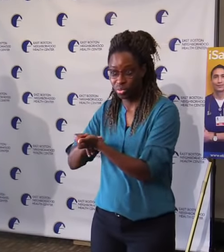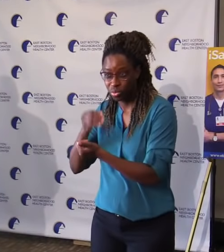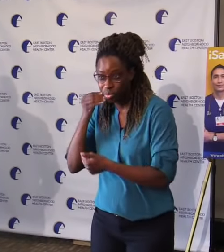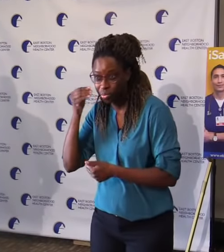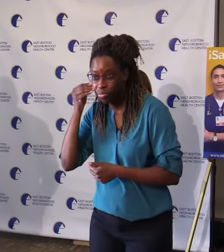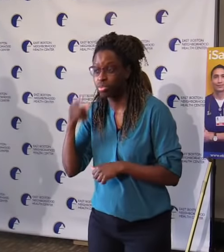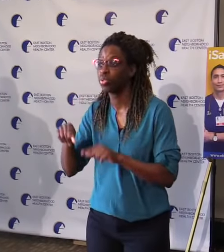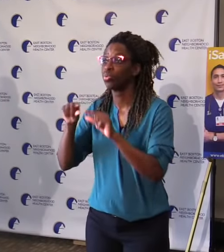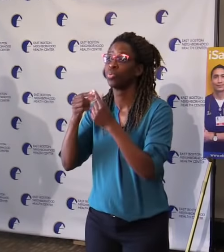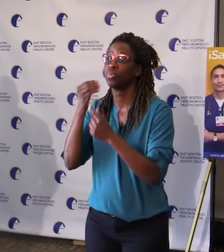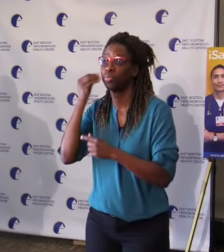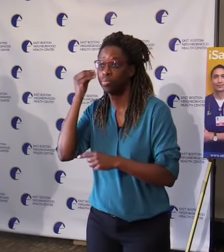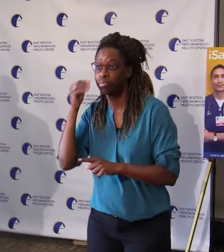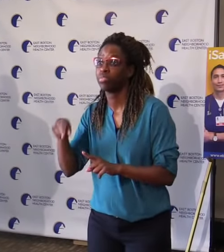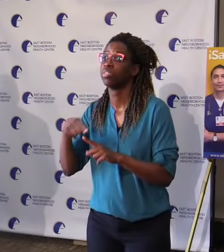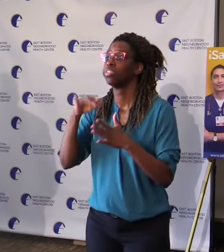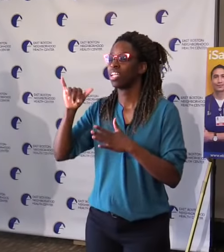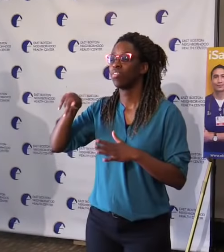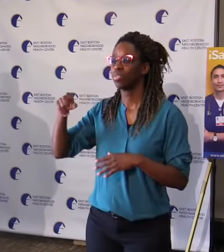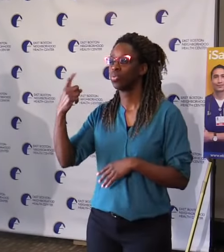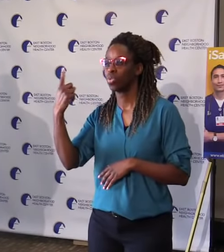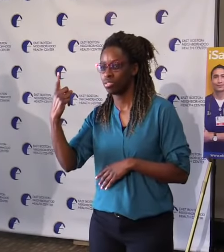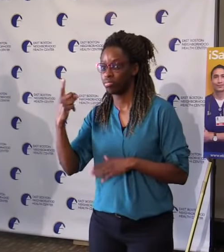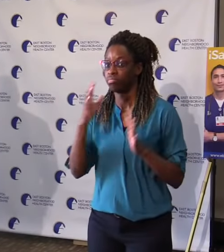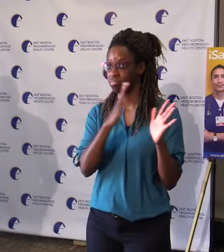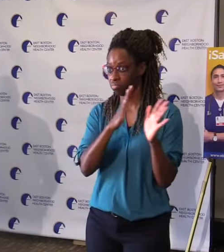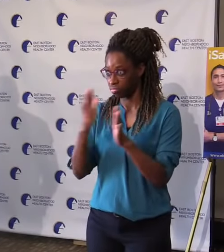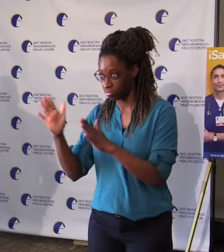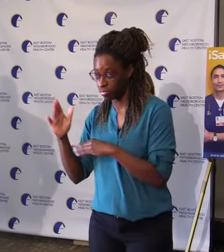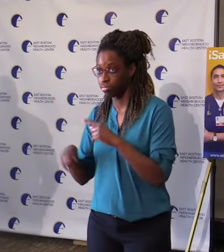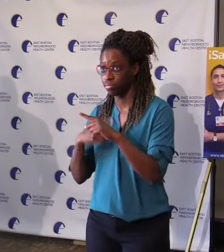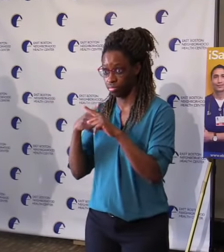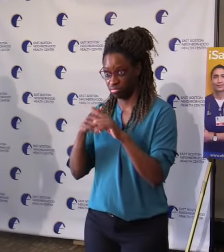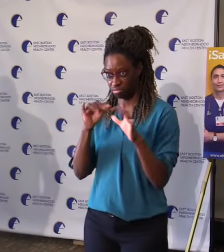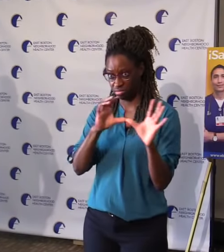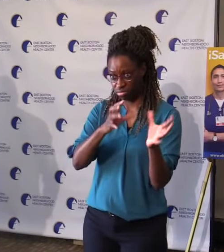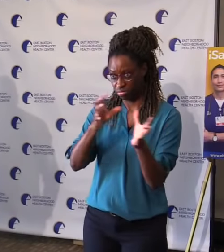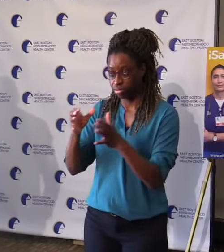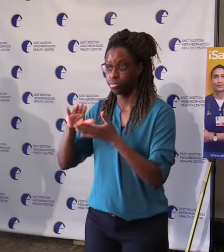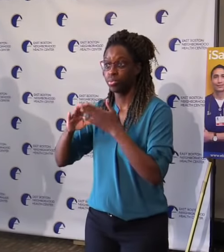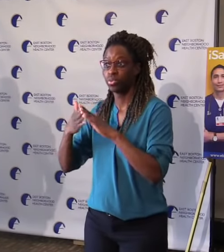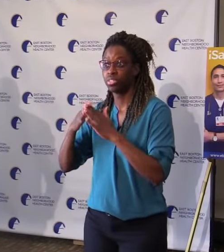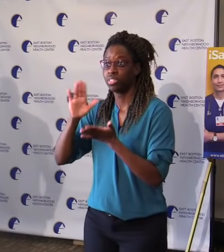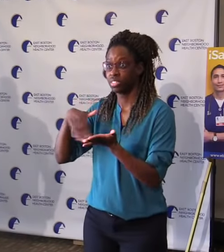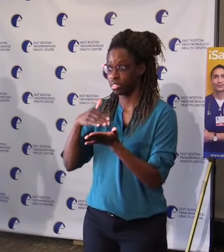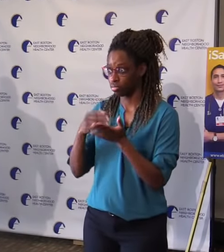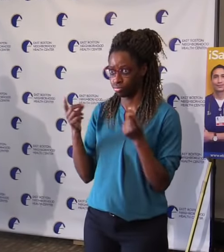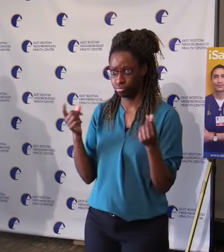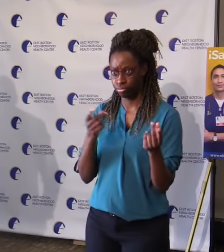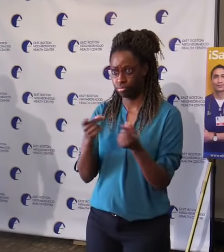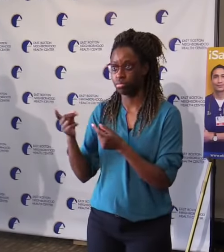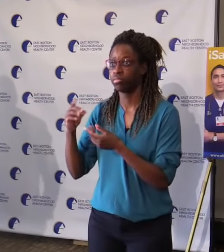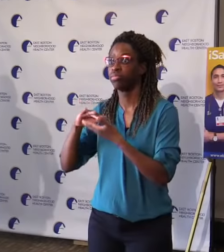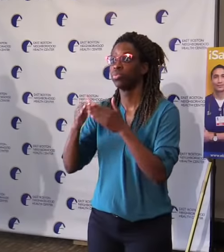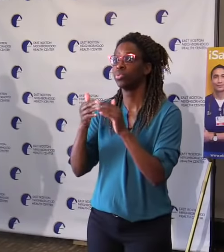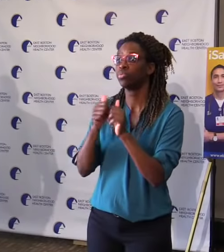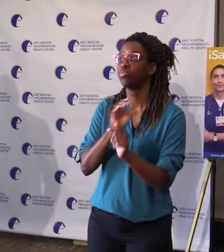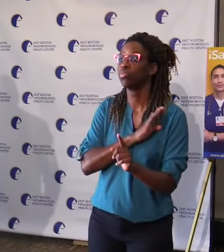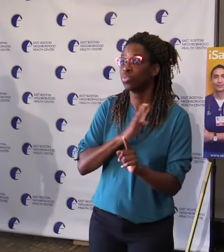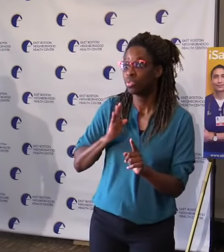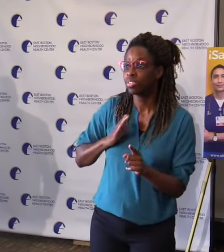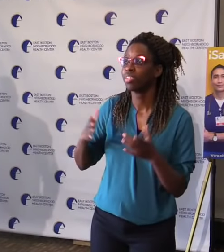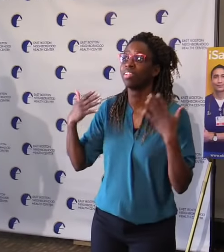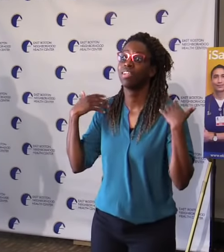when they can. And partnering with community organizations, like boards of health, hospital partners, and others to plan